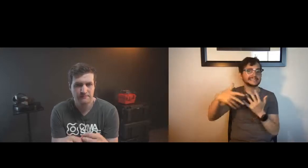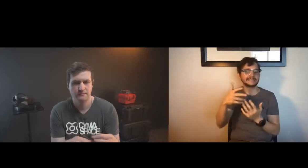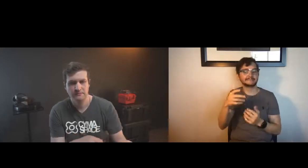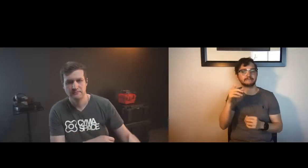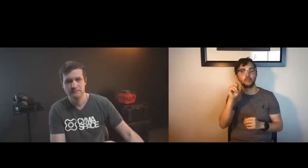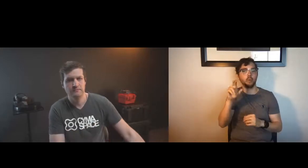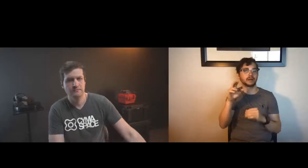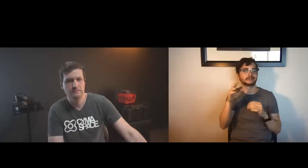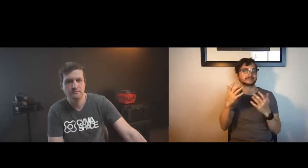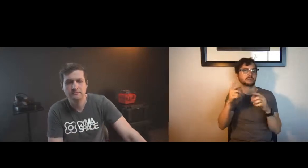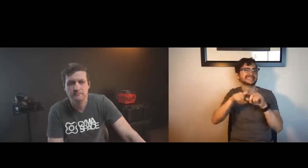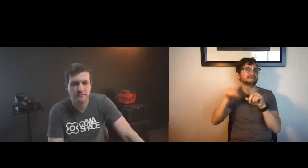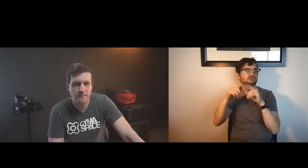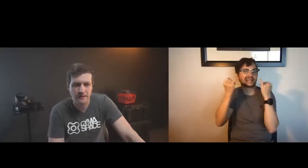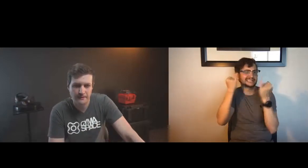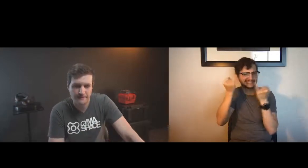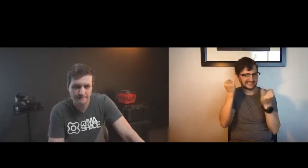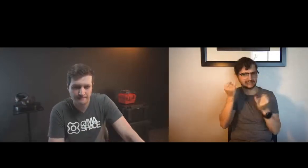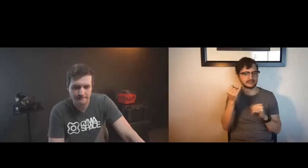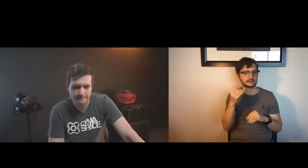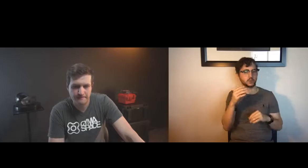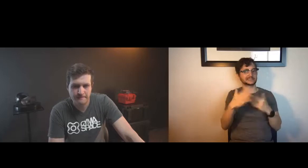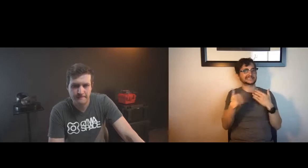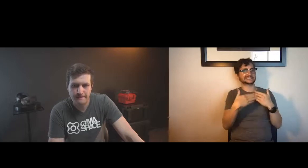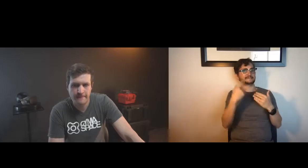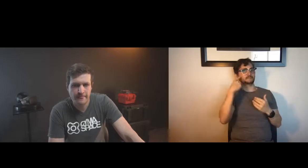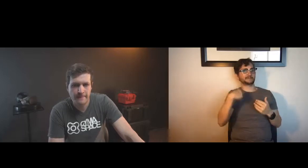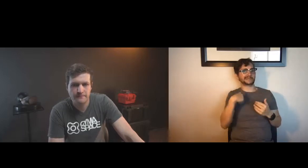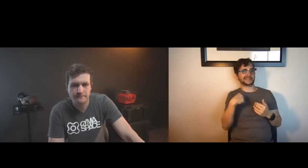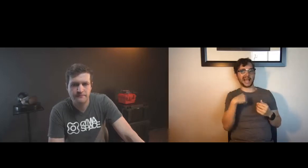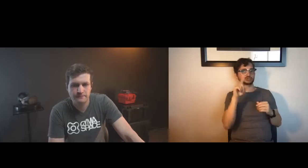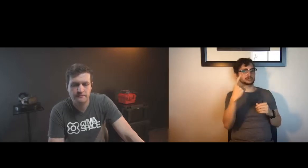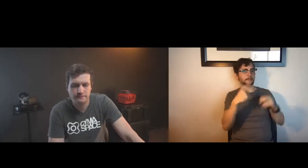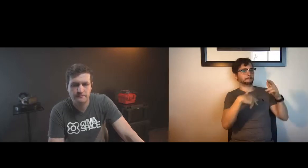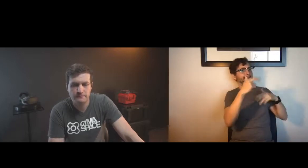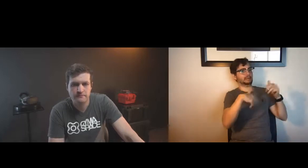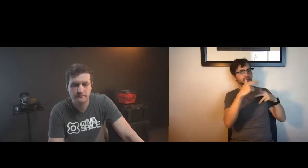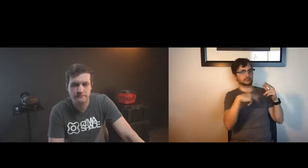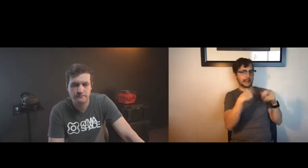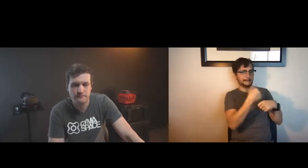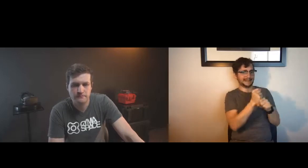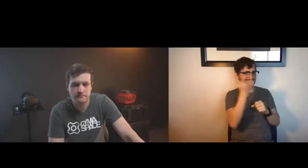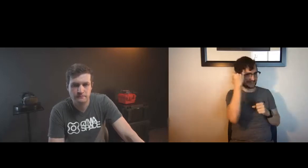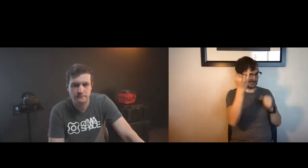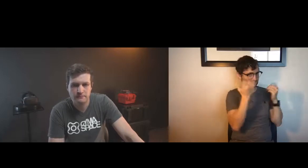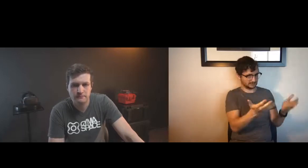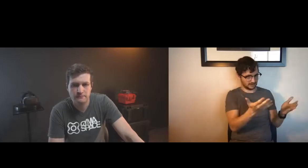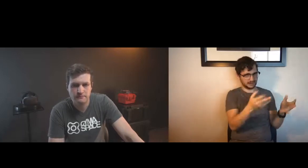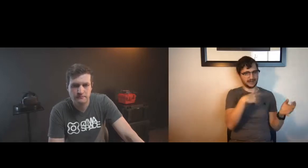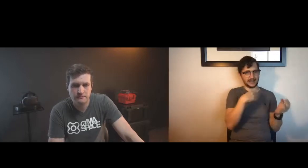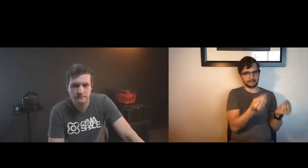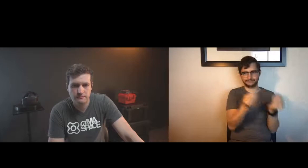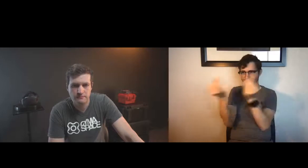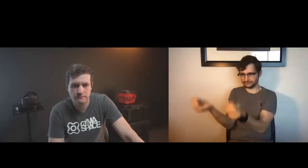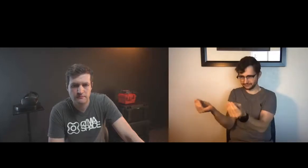that thing move or make it interactive so i would tap them for other ideas and that would make it easier for me because